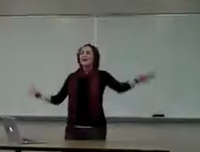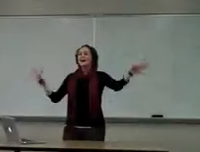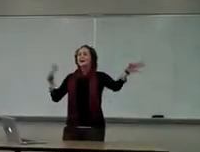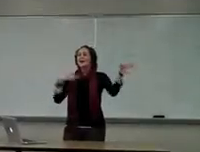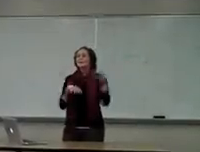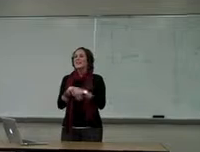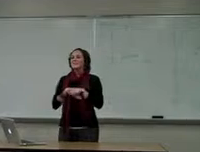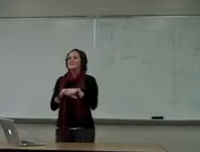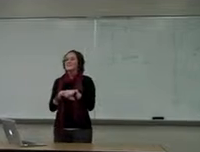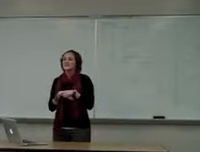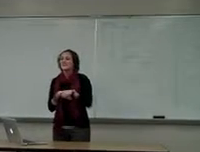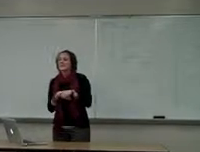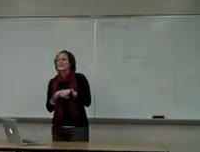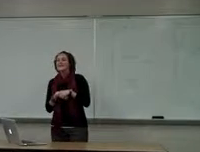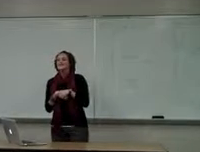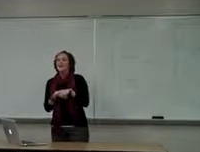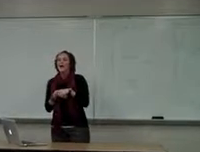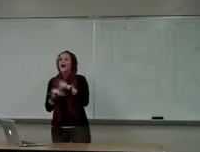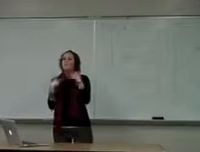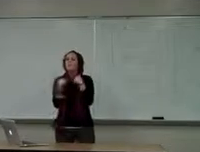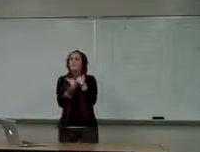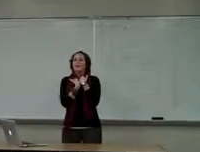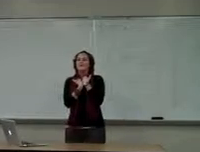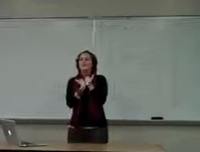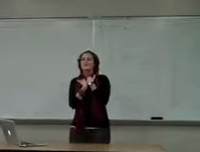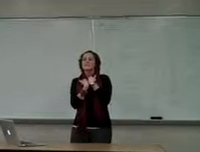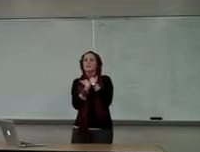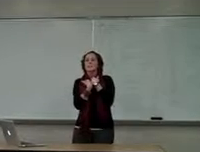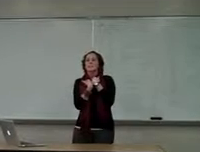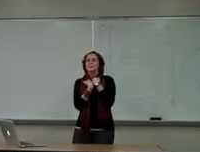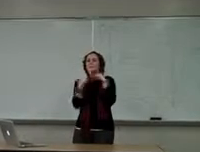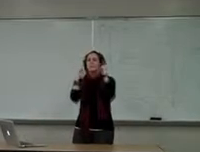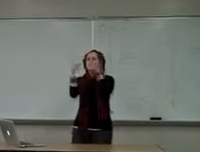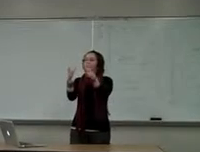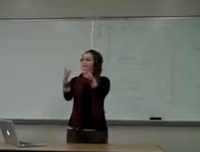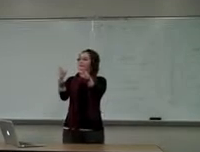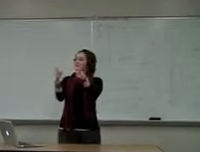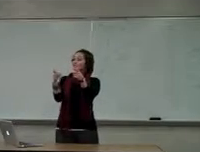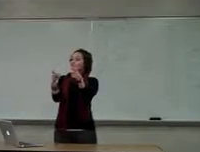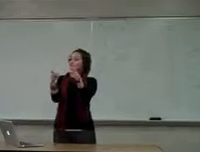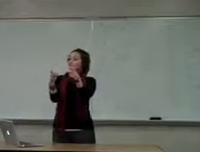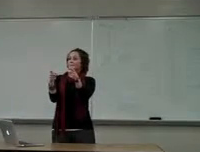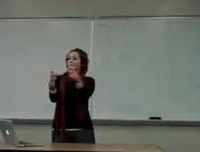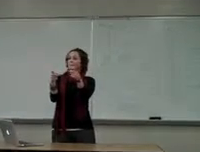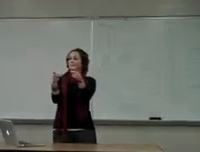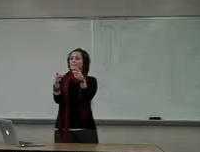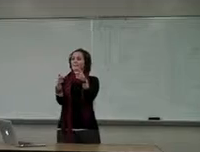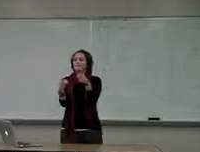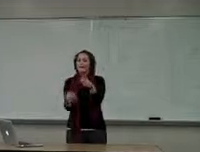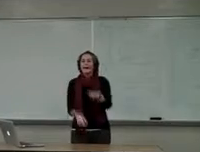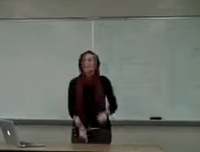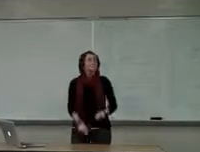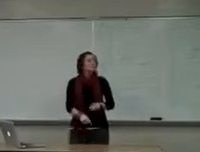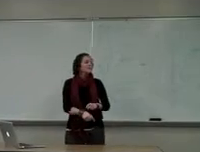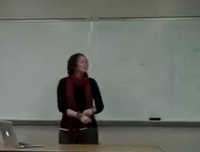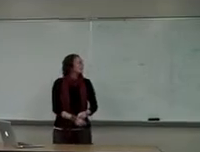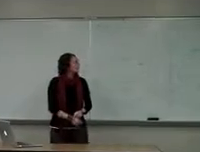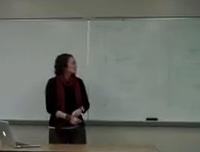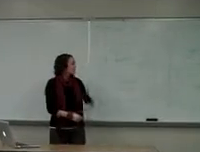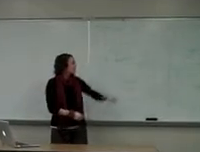so the last part of the activity is that I will point to a slope, and you will do the gesture. Okay? So